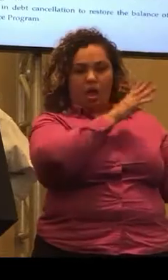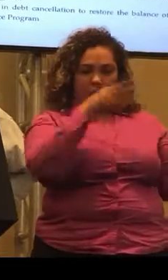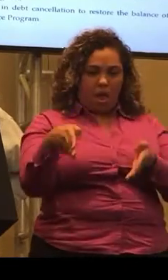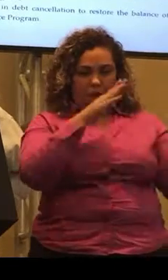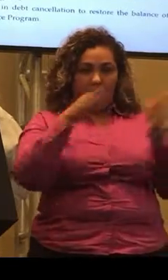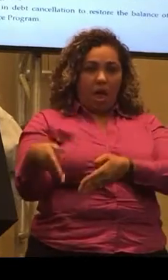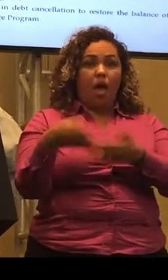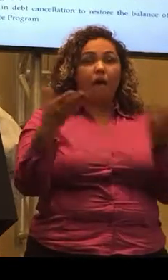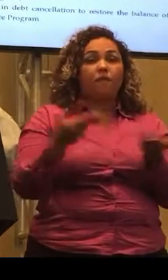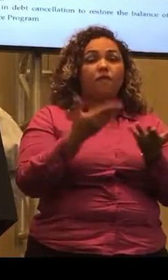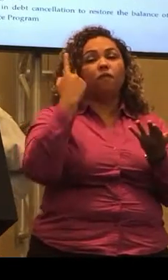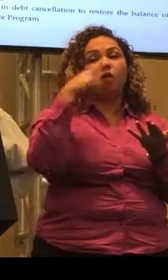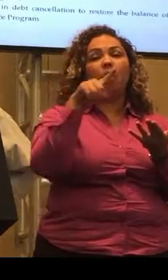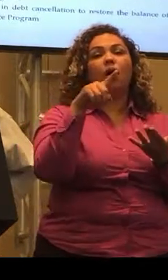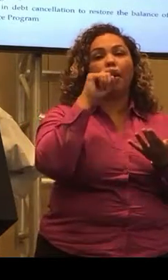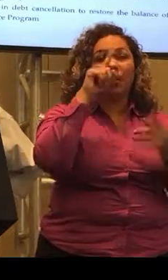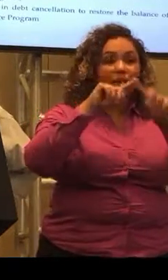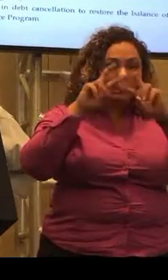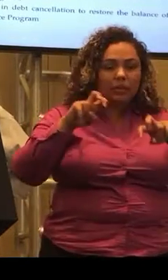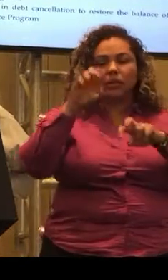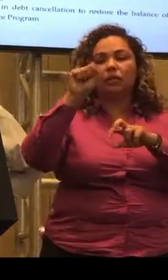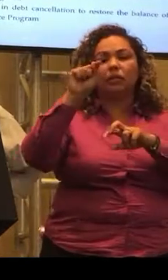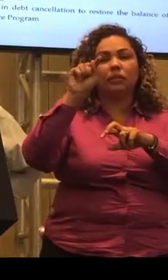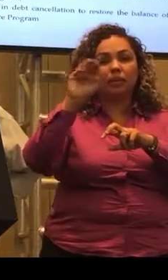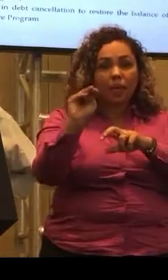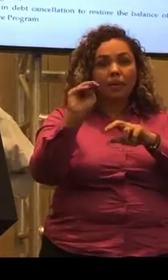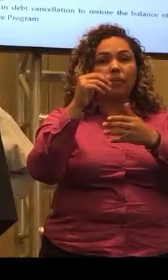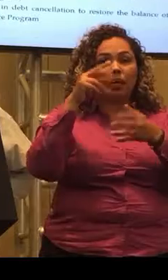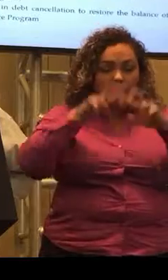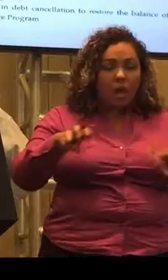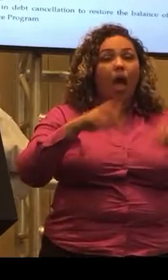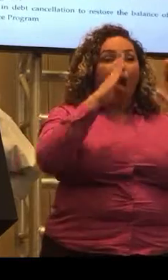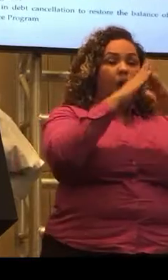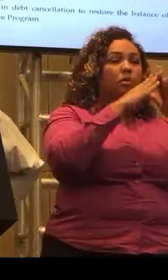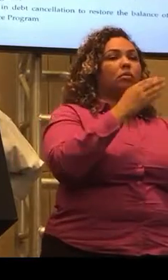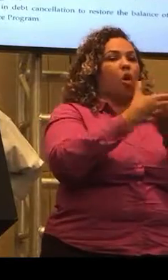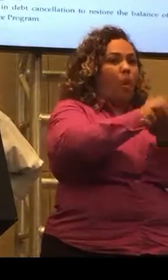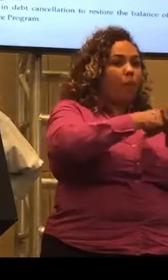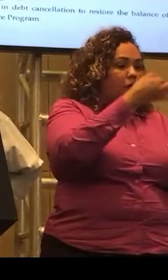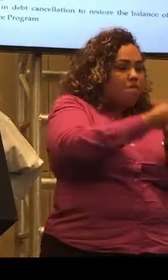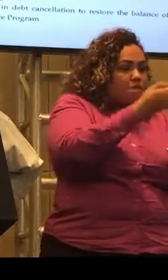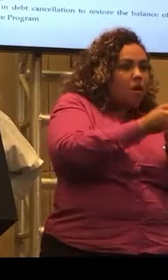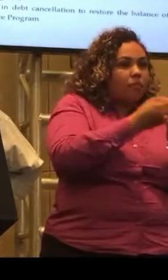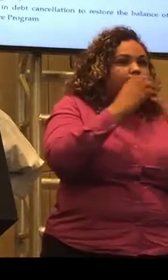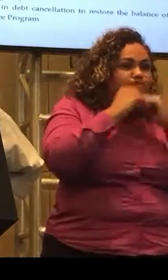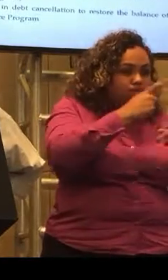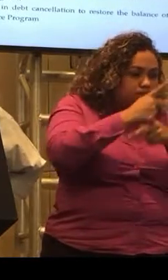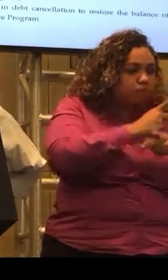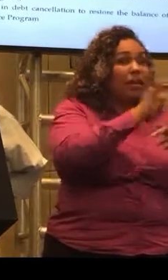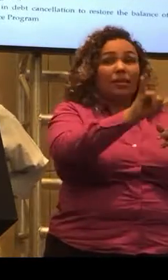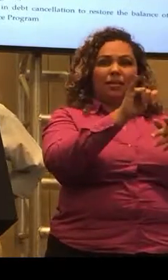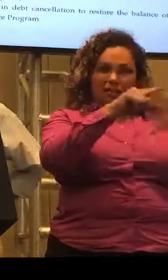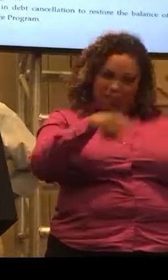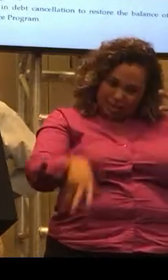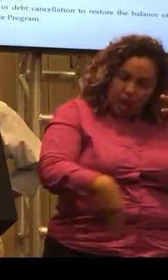here for STEM studies, conservation funds, housing, among others. That provision should